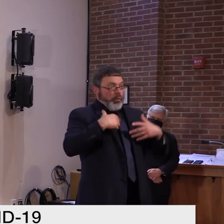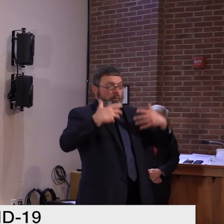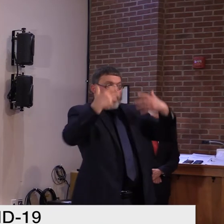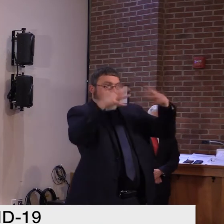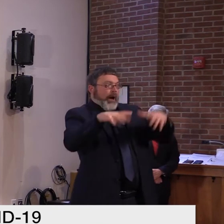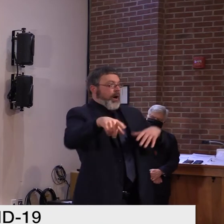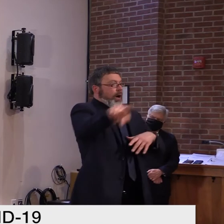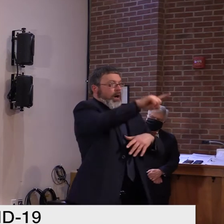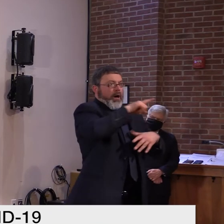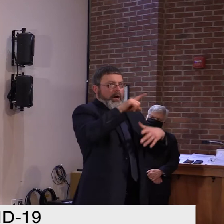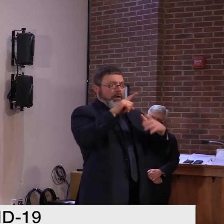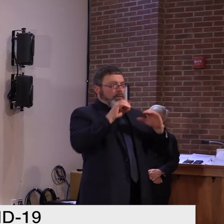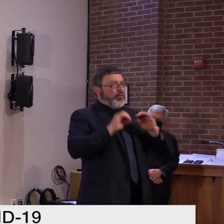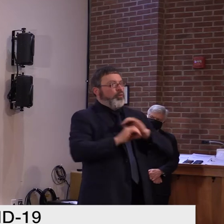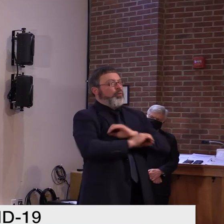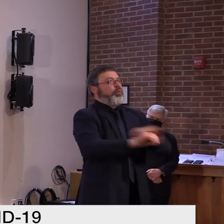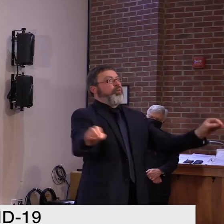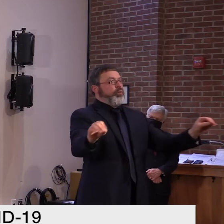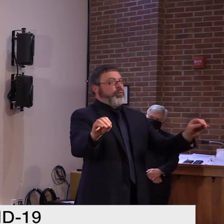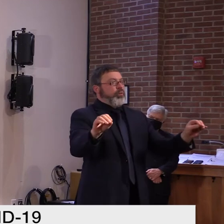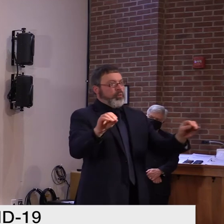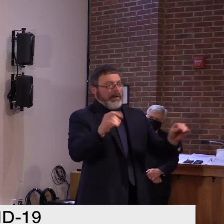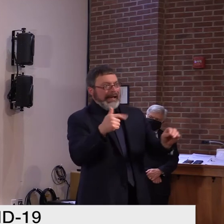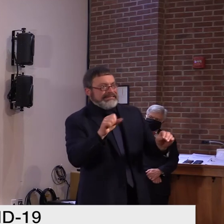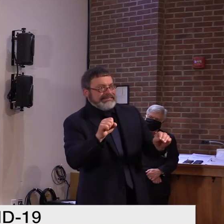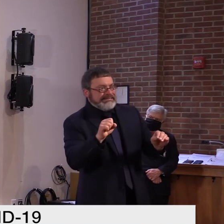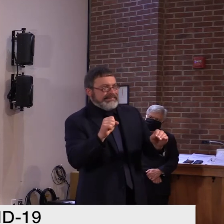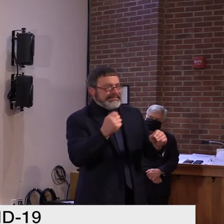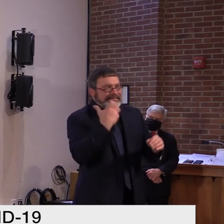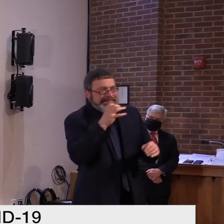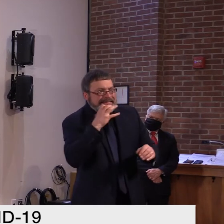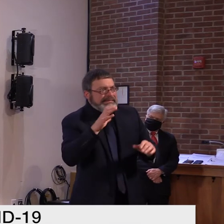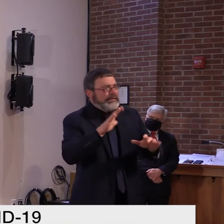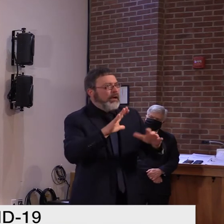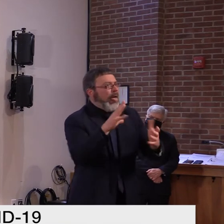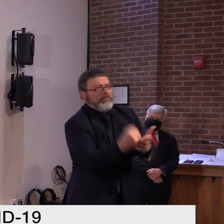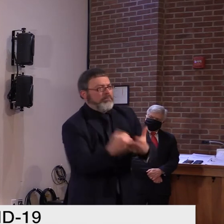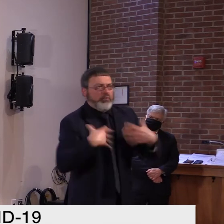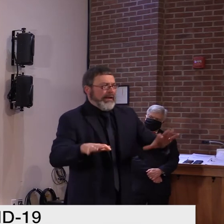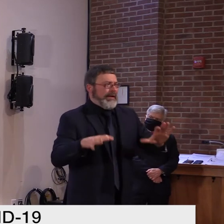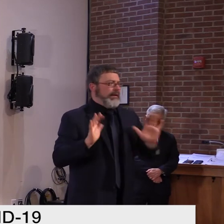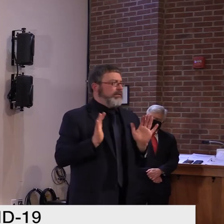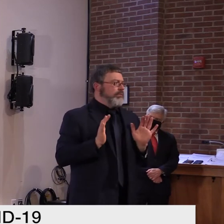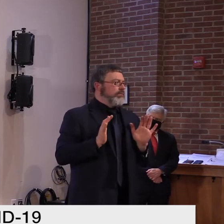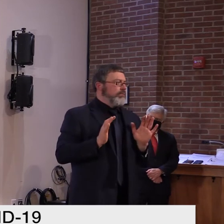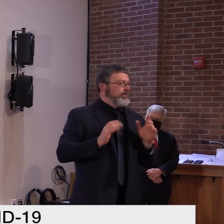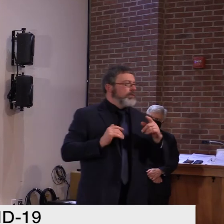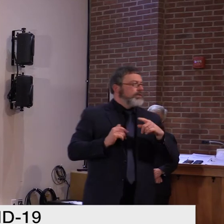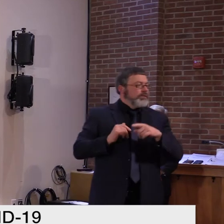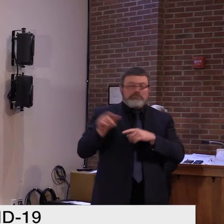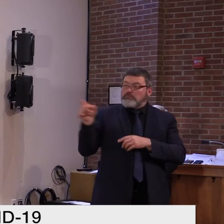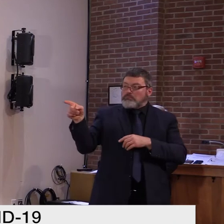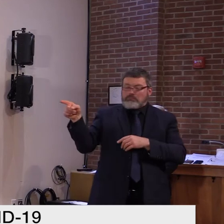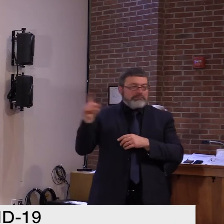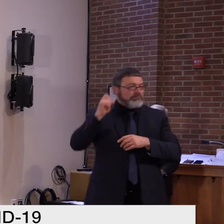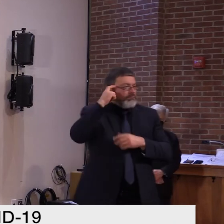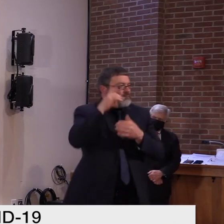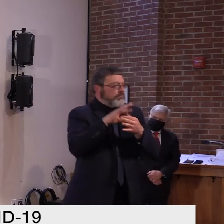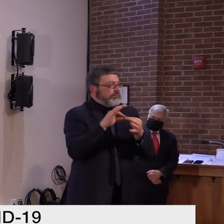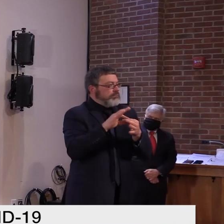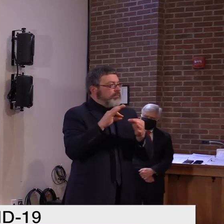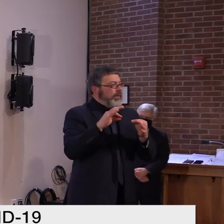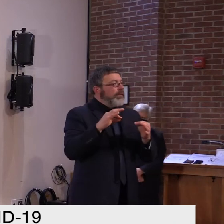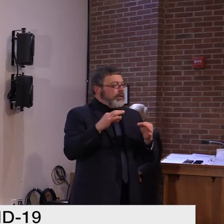And I think what we can do, what we can do, Eric, from our end is I'm sure that we can get another bulletin or reminder out to